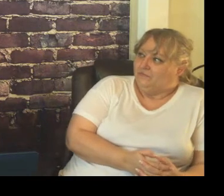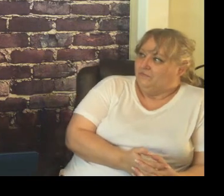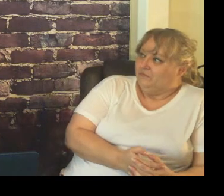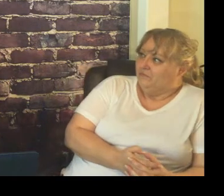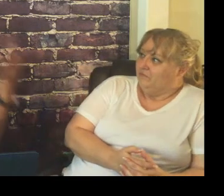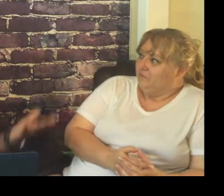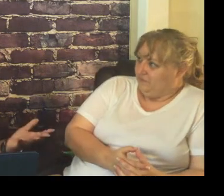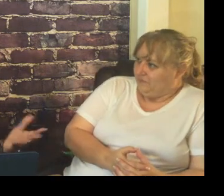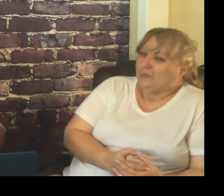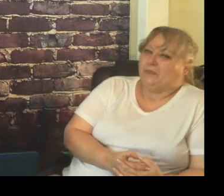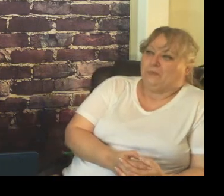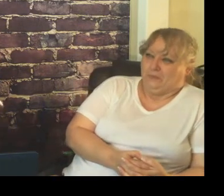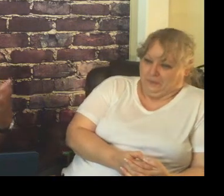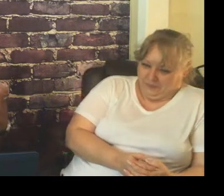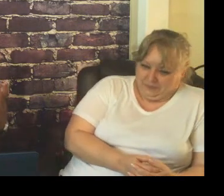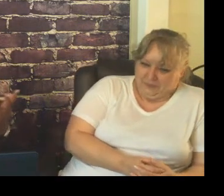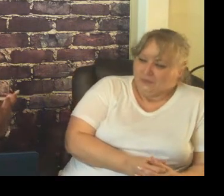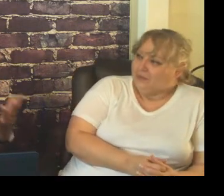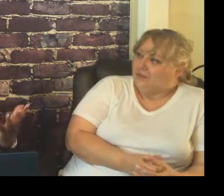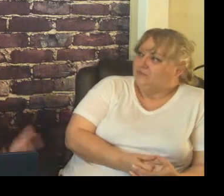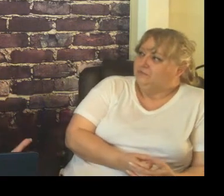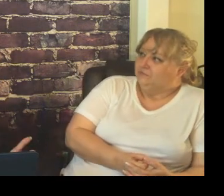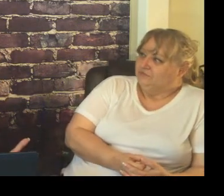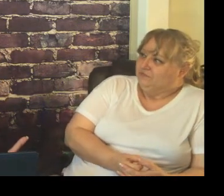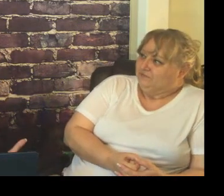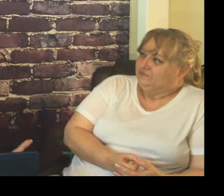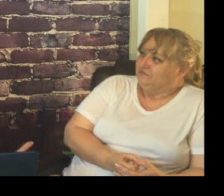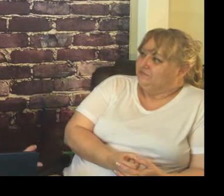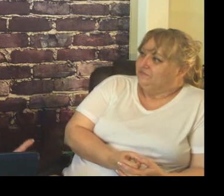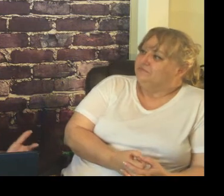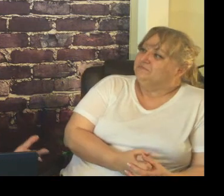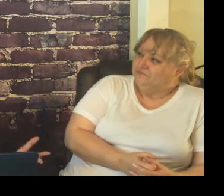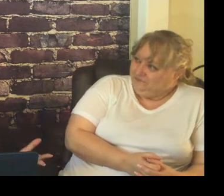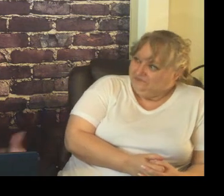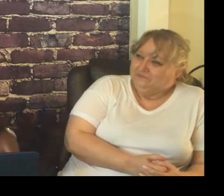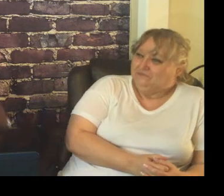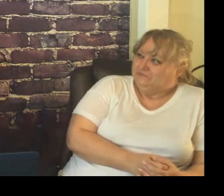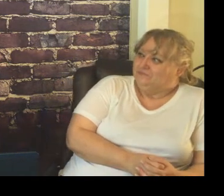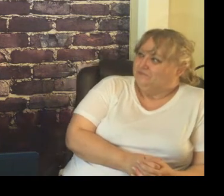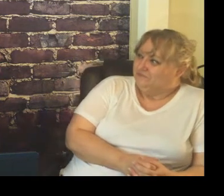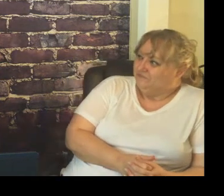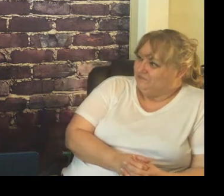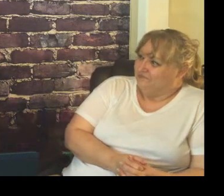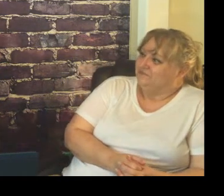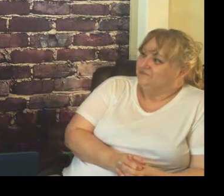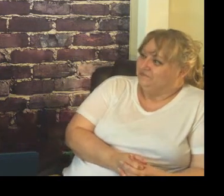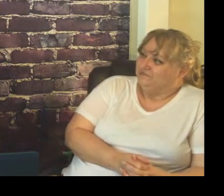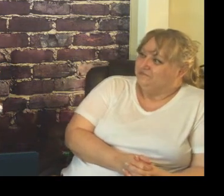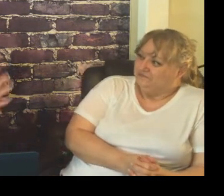I would burst out laughing or it would just like amaze them they're just like oh my gosh she's laughing you know like what happened you're not supposed to be smiling